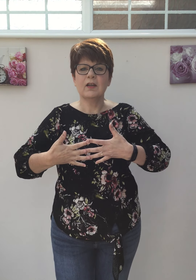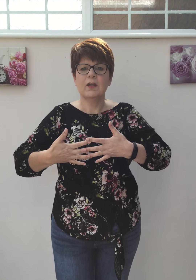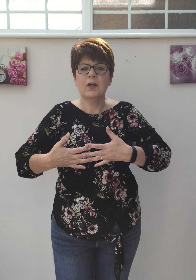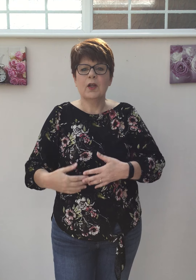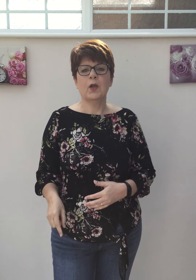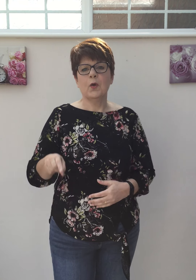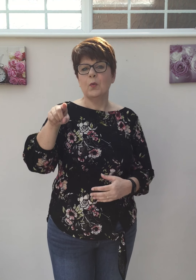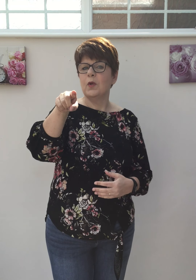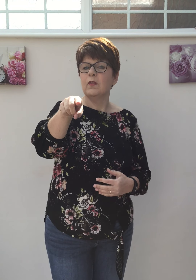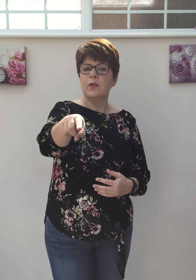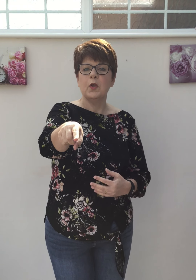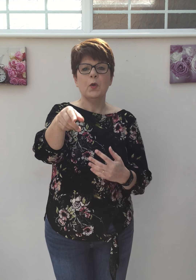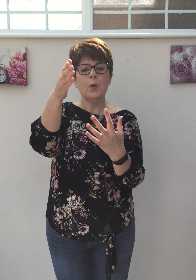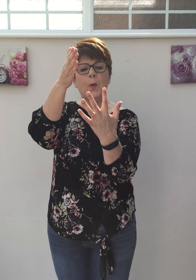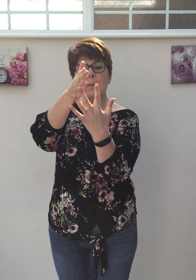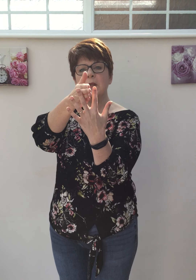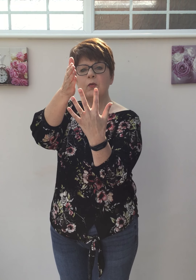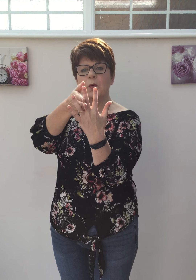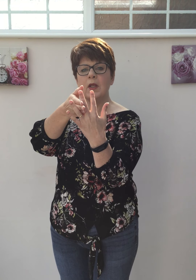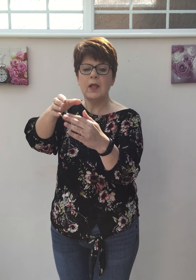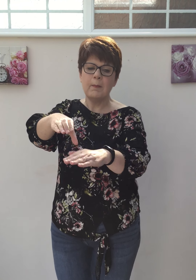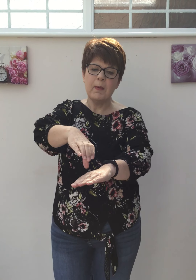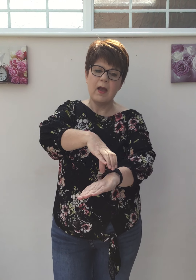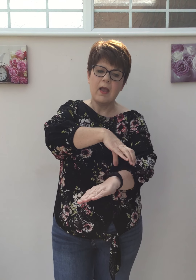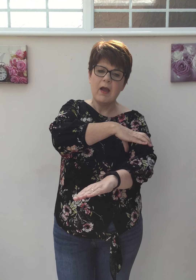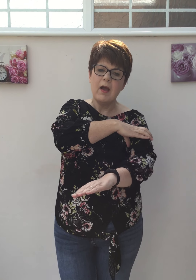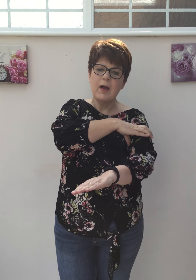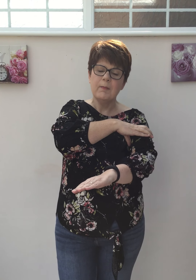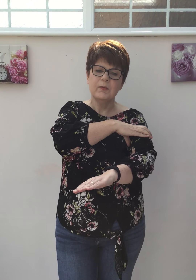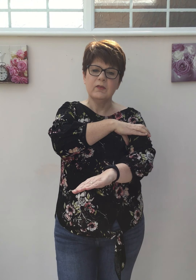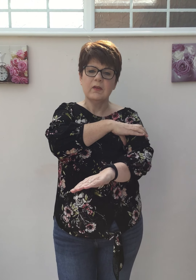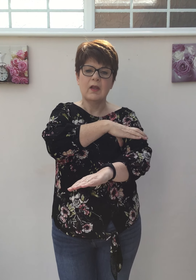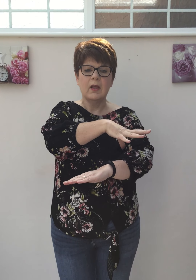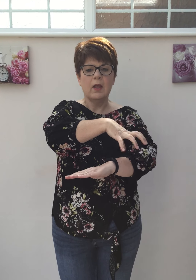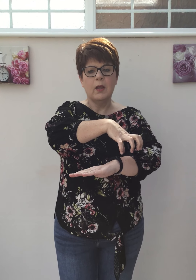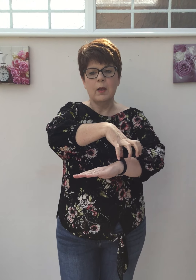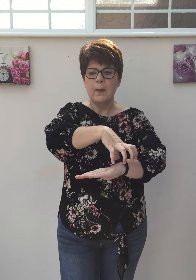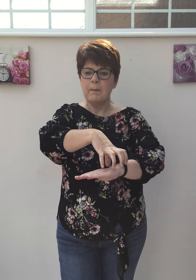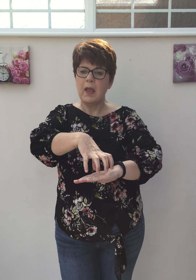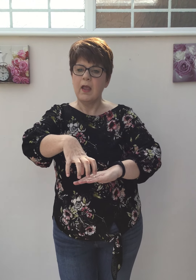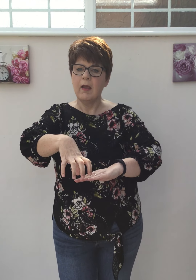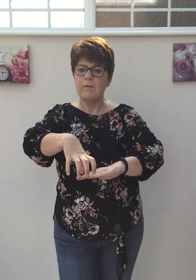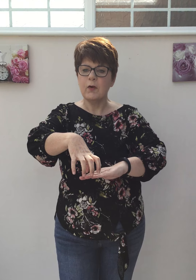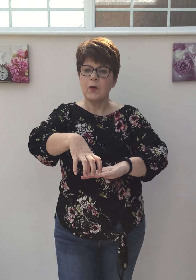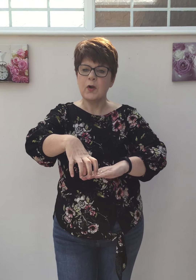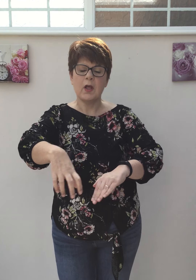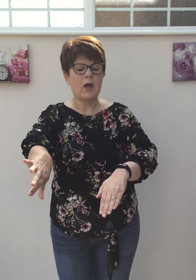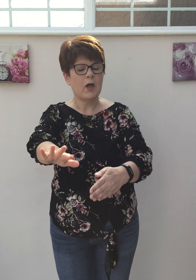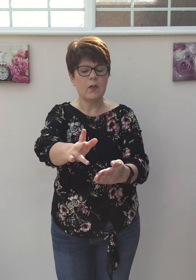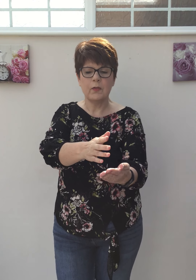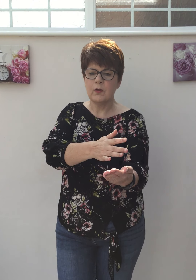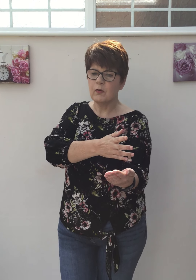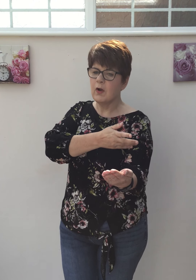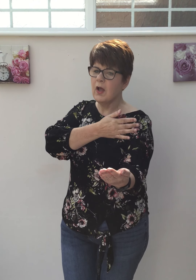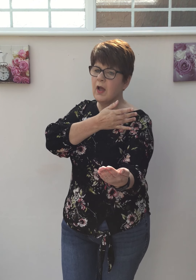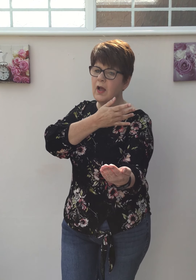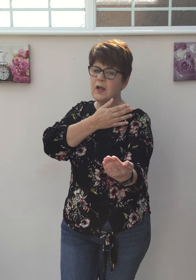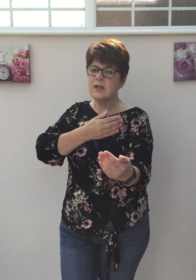With you between my arms Barefoot on the cross